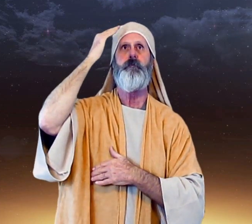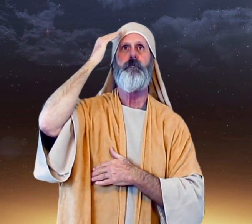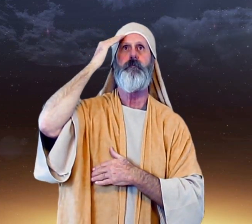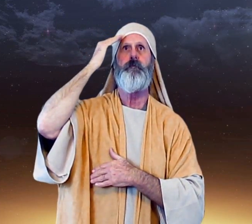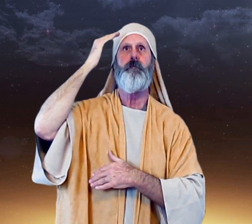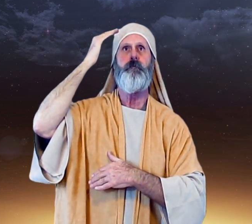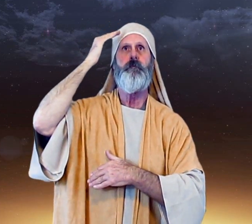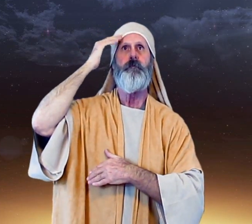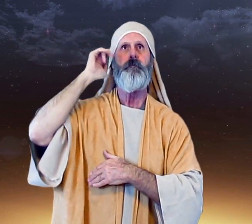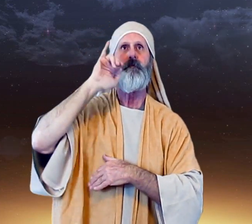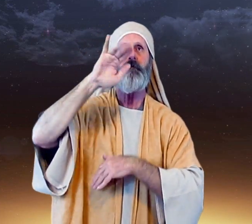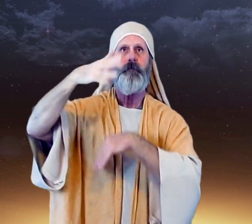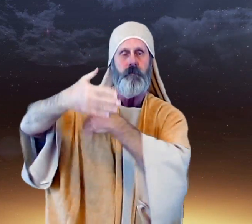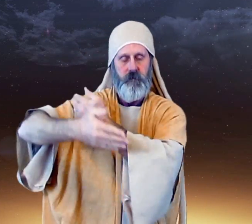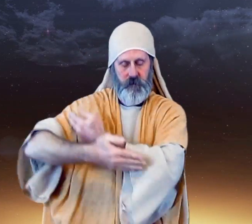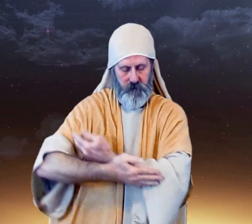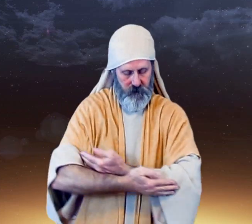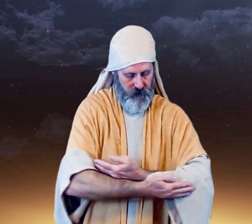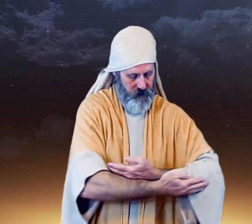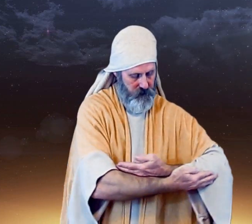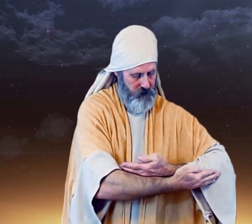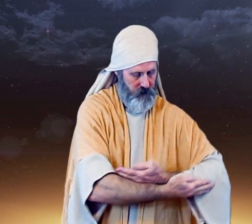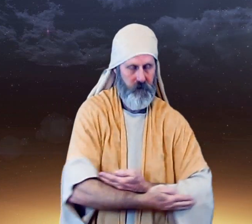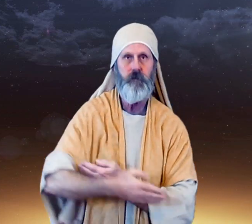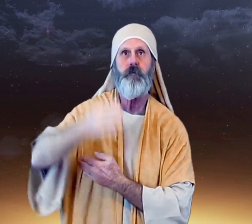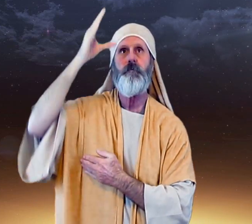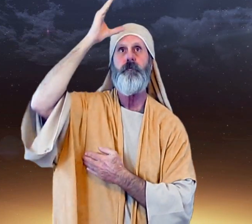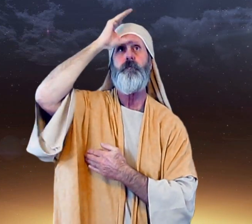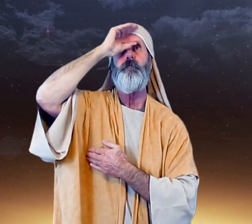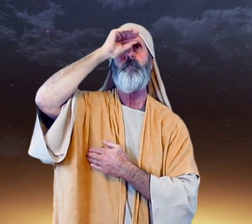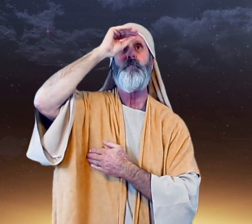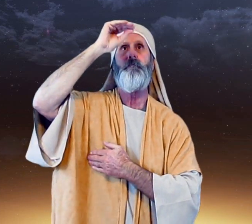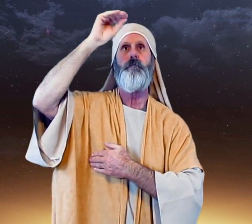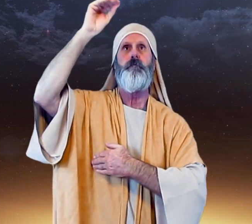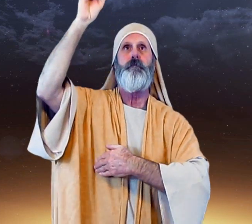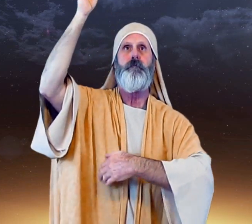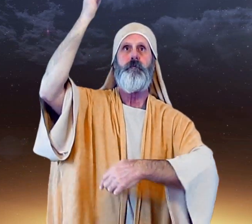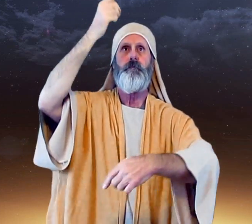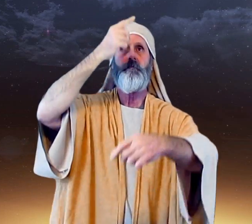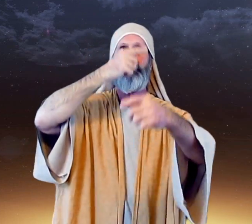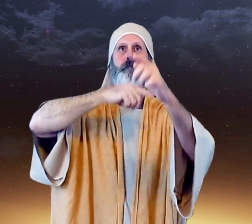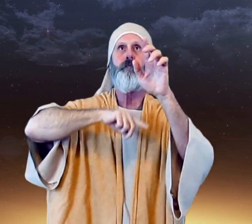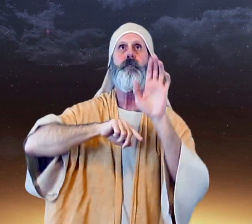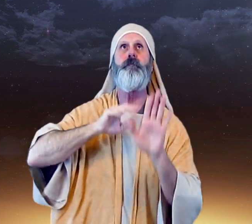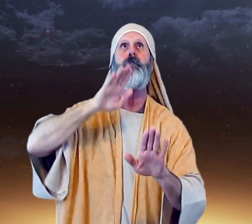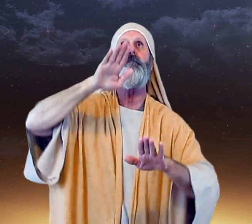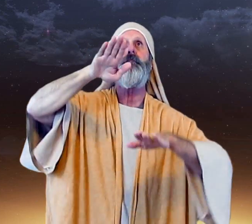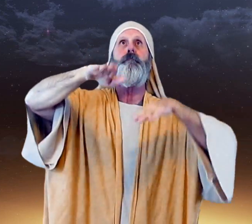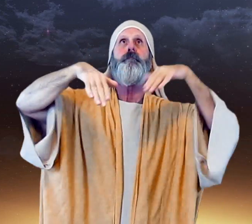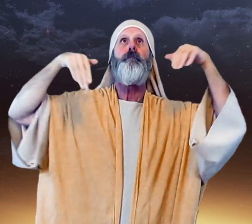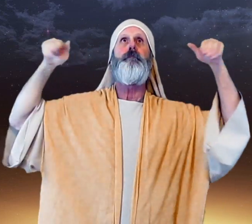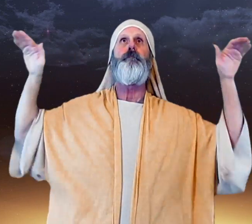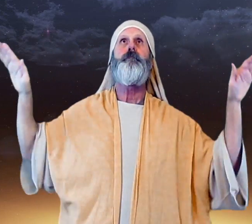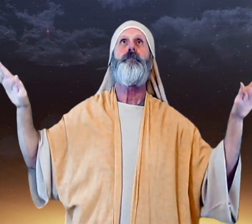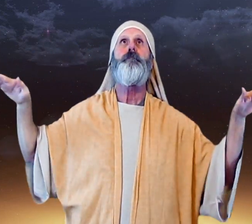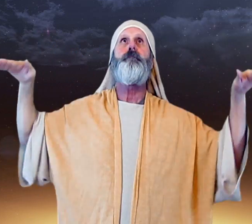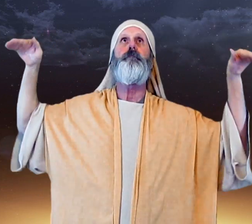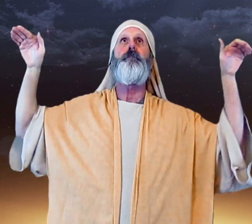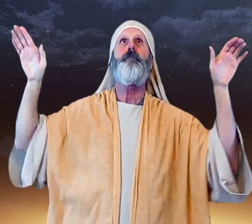that your baby boy has walked where angels try?